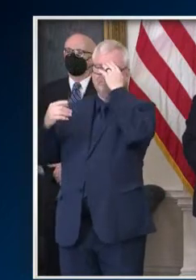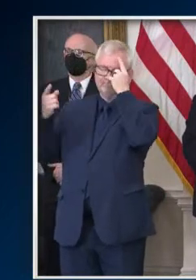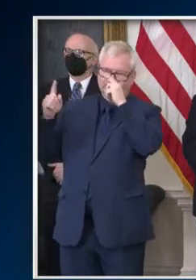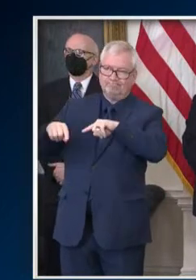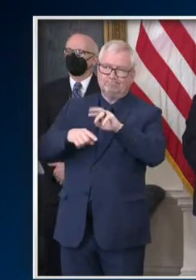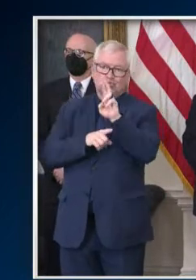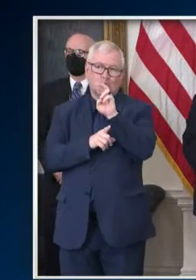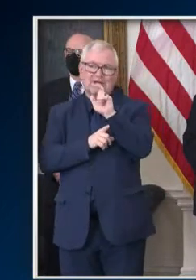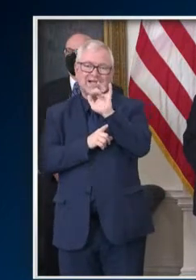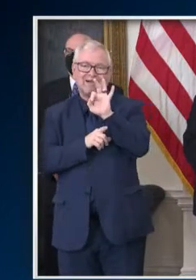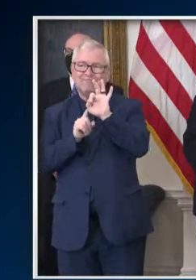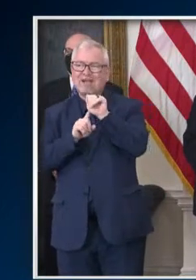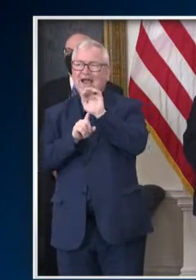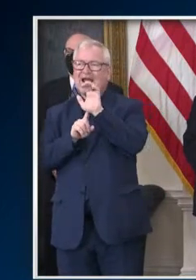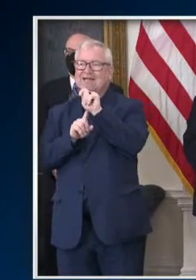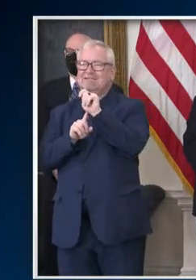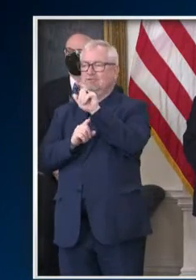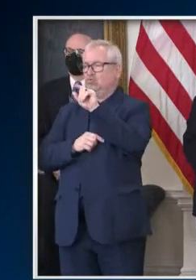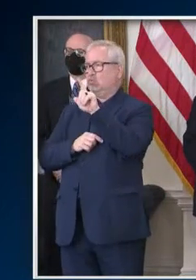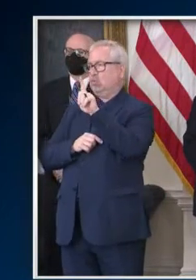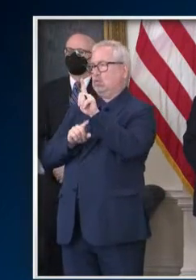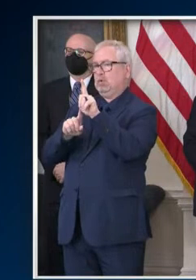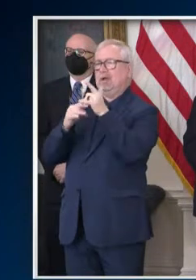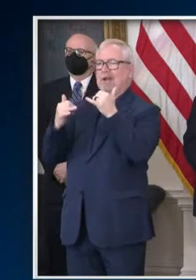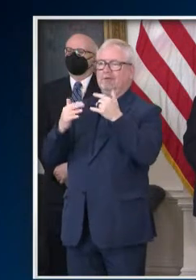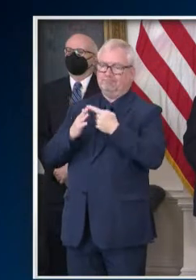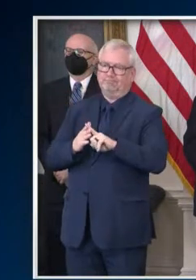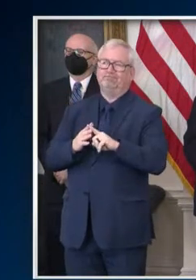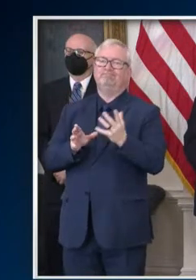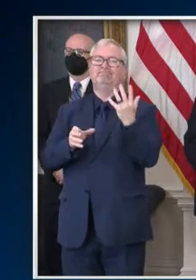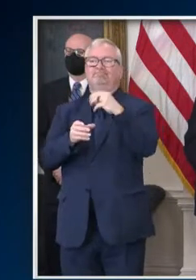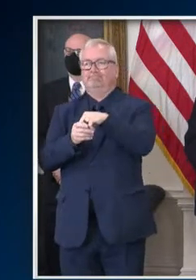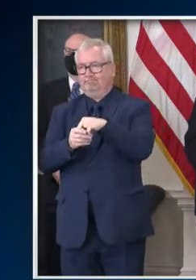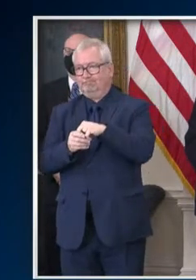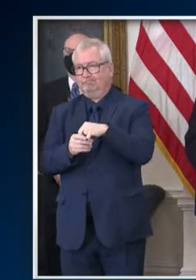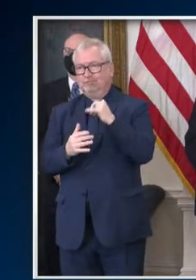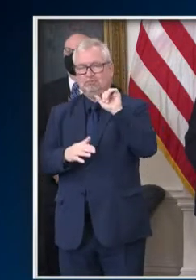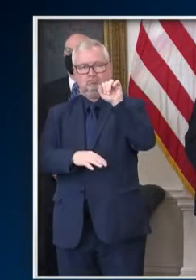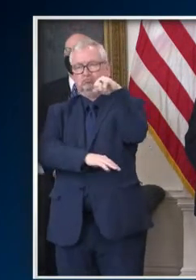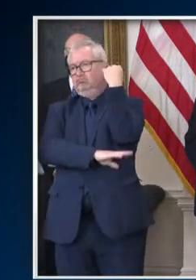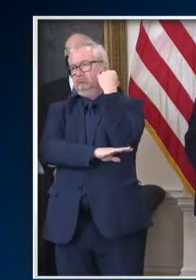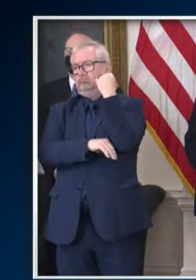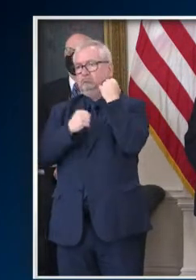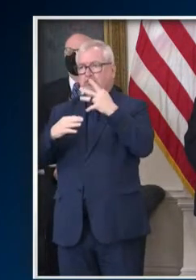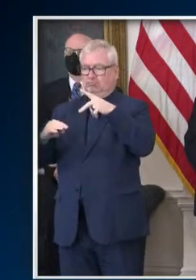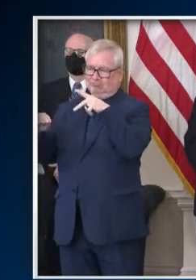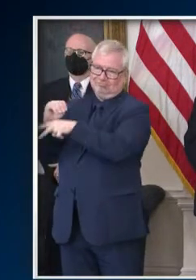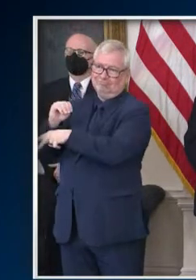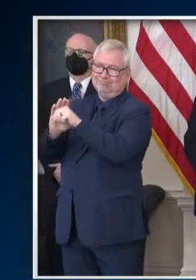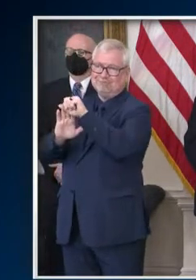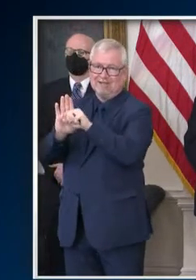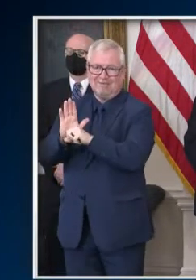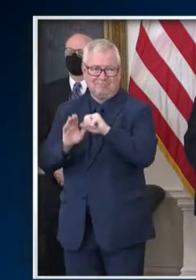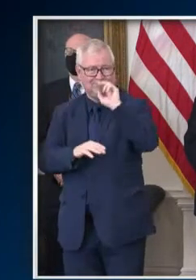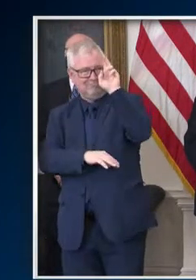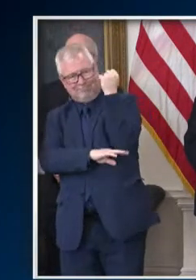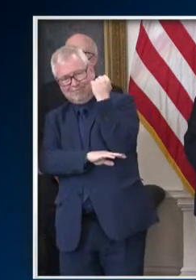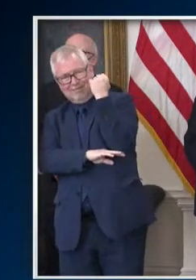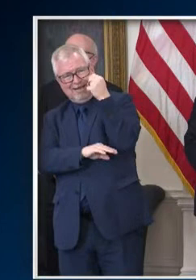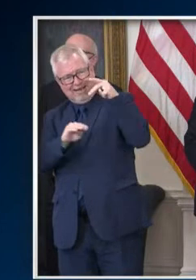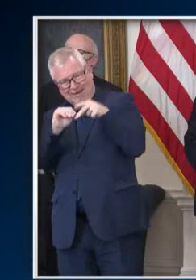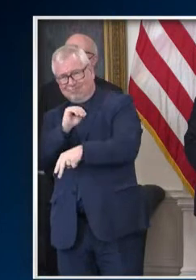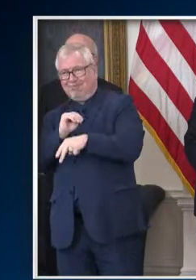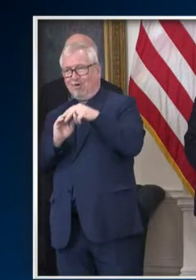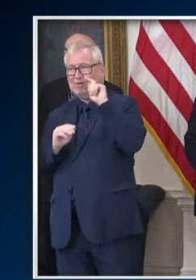included the largest tax cut in state history and provided a total of $1.45 billion